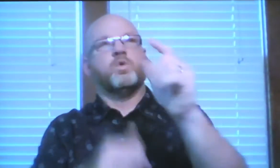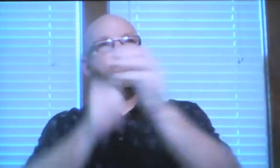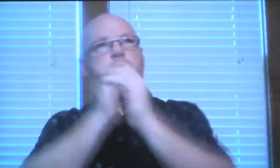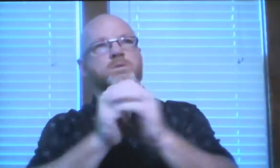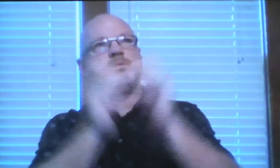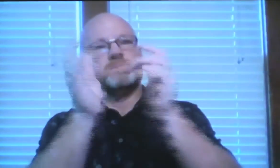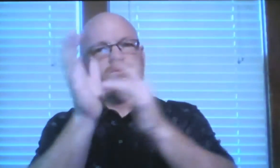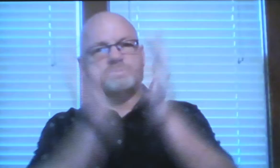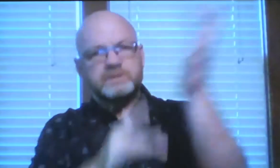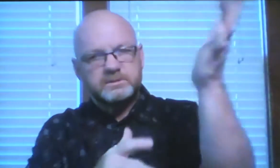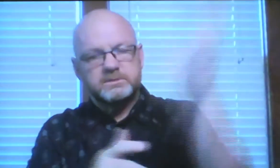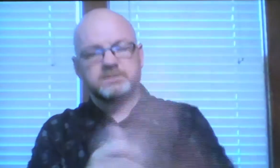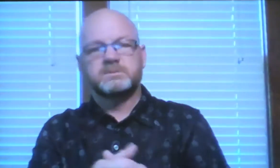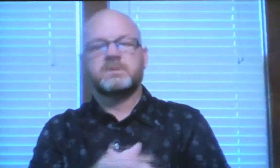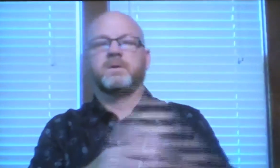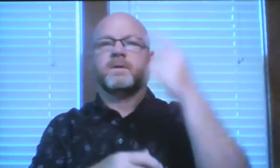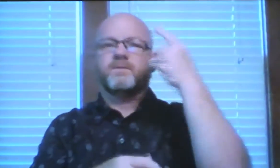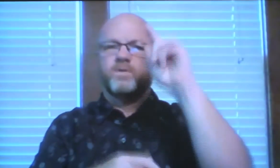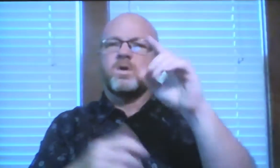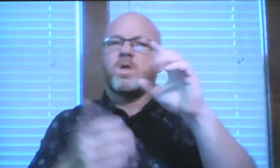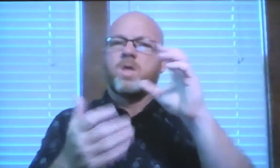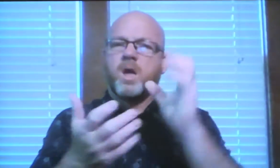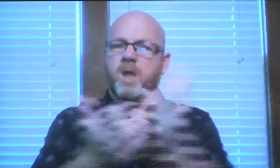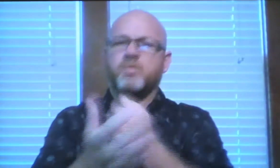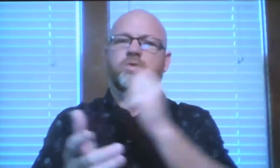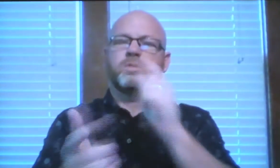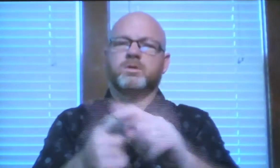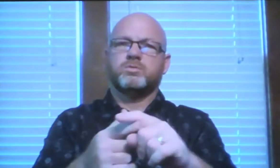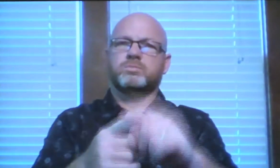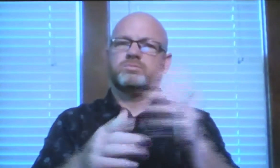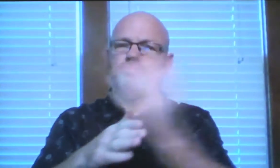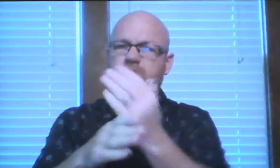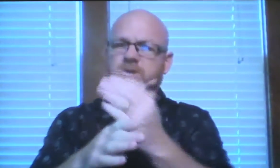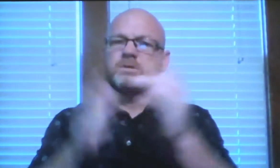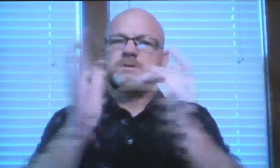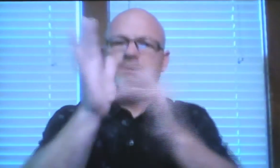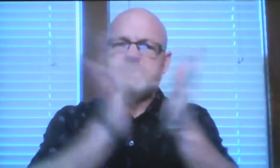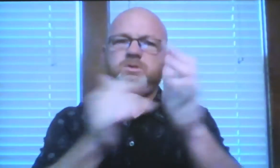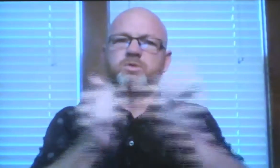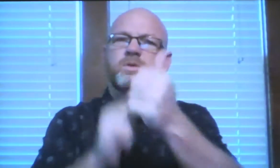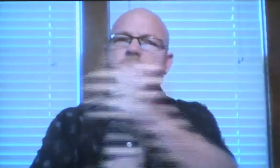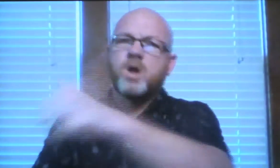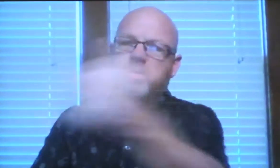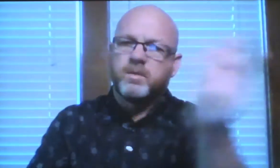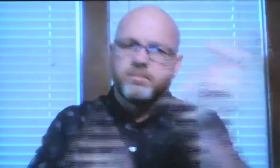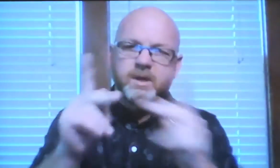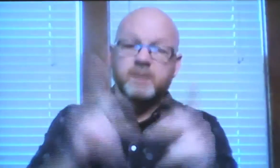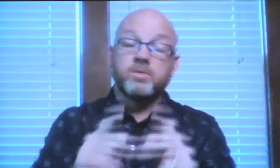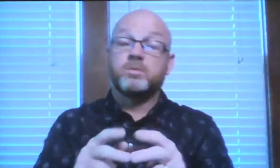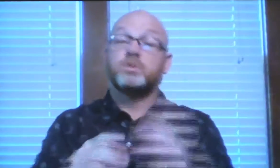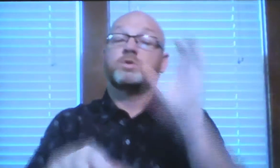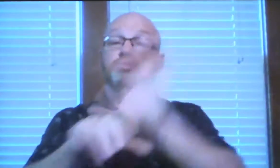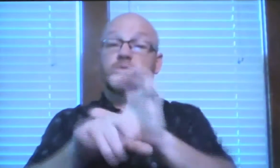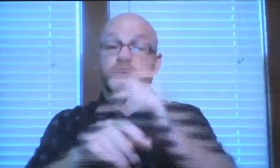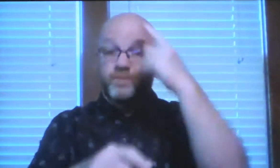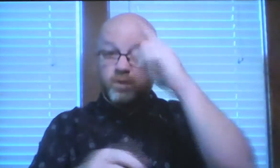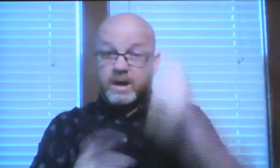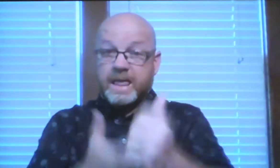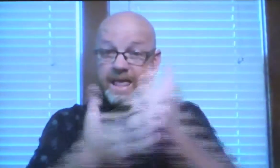church is supposed to be to worship Jesus Christ and have the opportunity to share the gospel with other